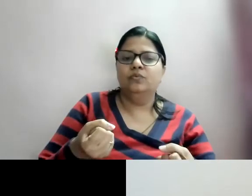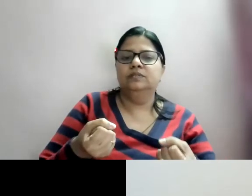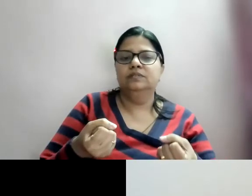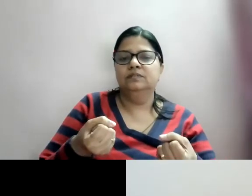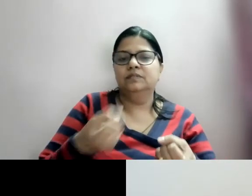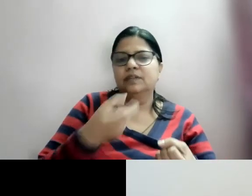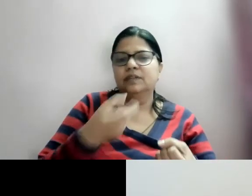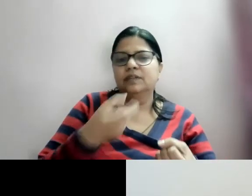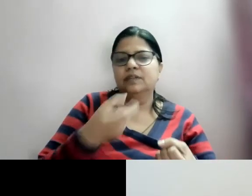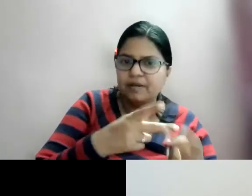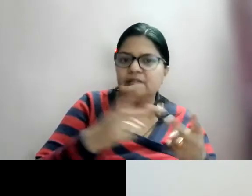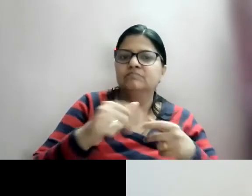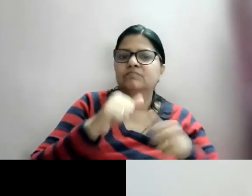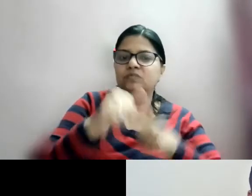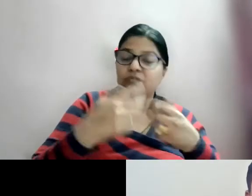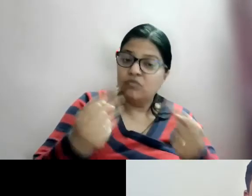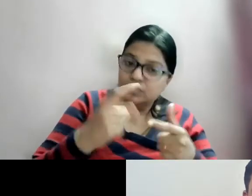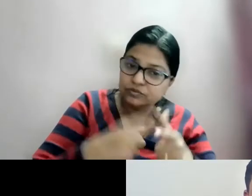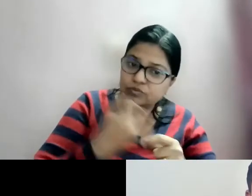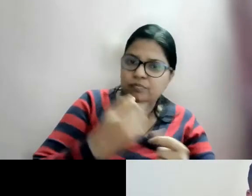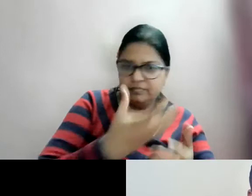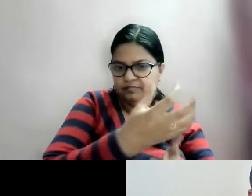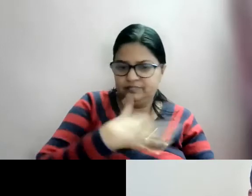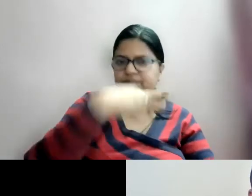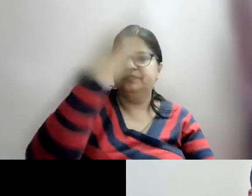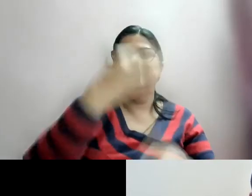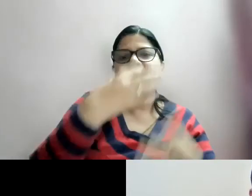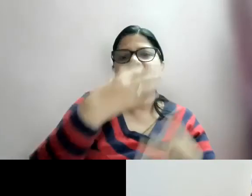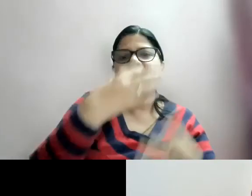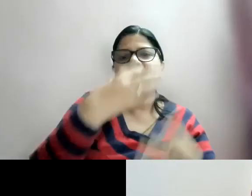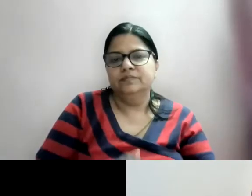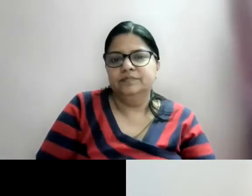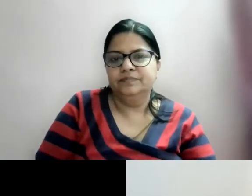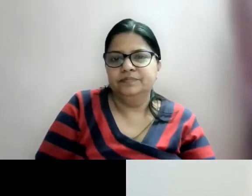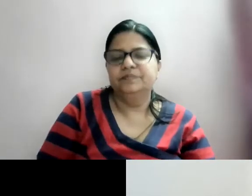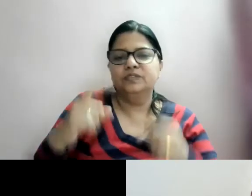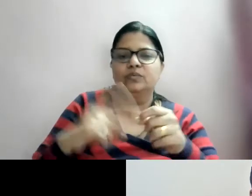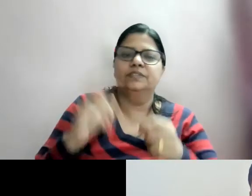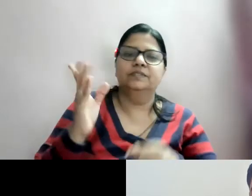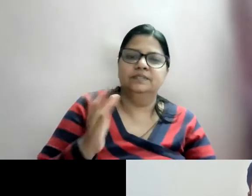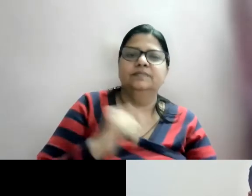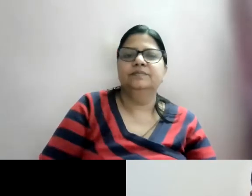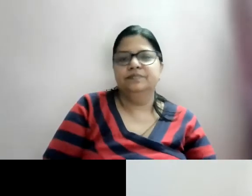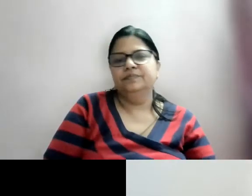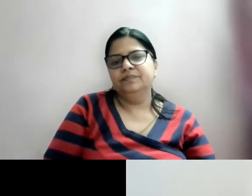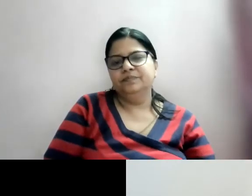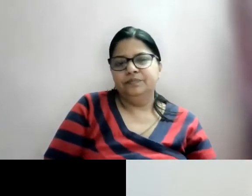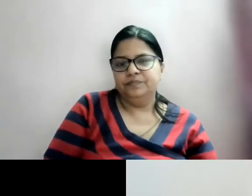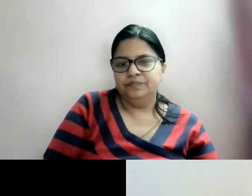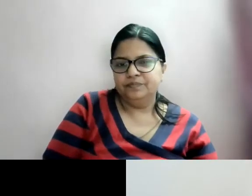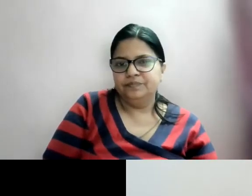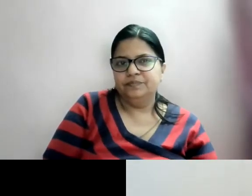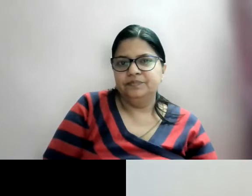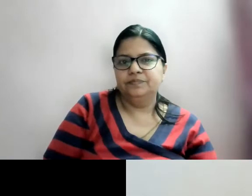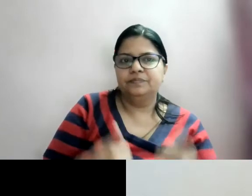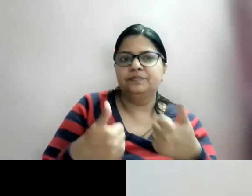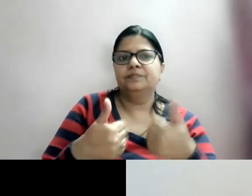2020, he got again charged in an entrance exam in a UGC, but